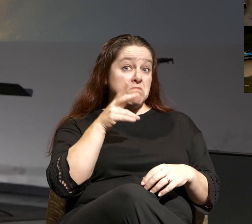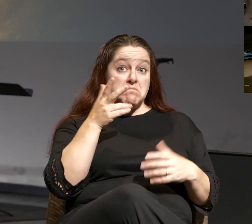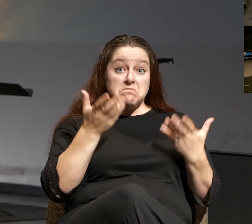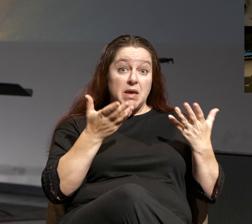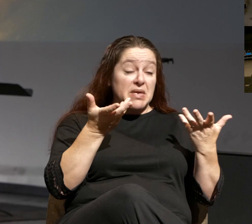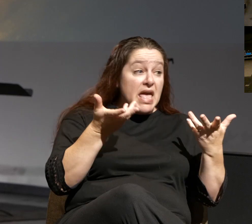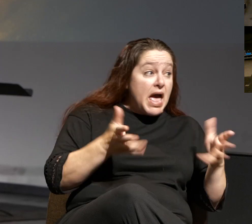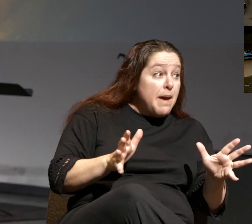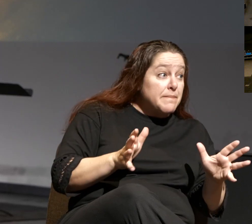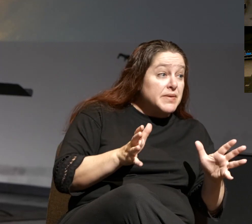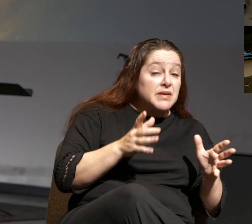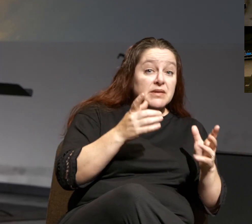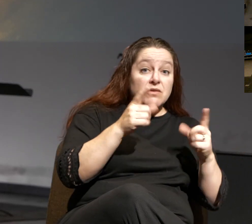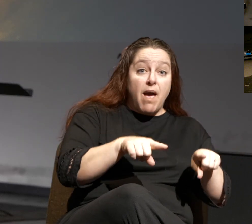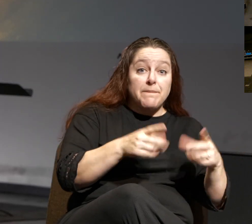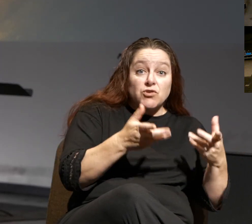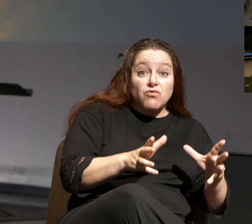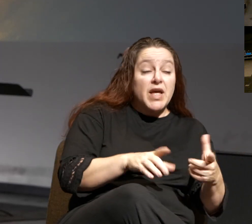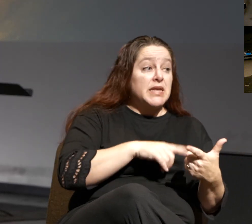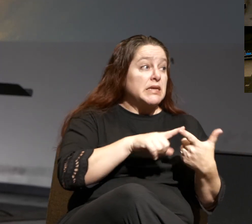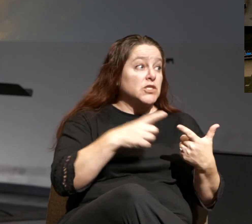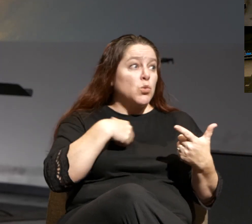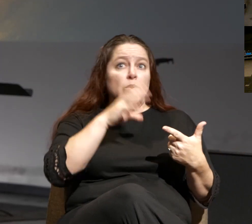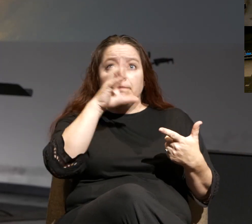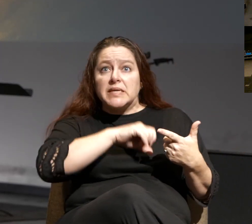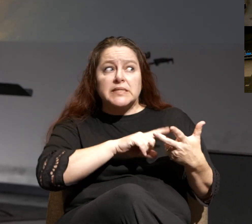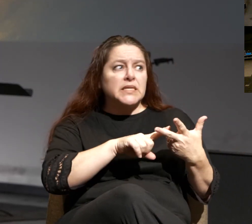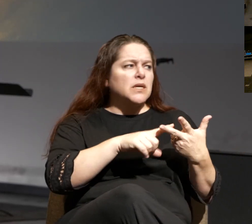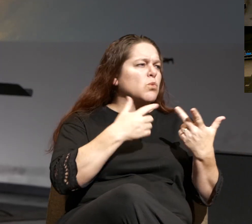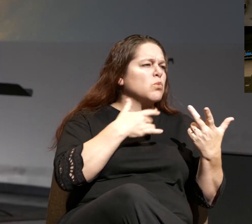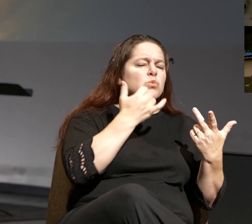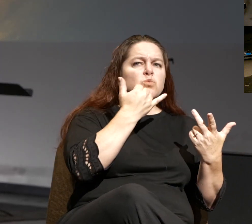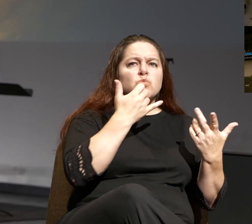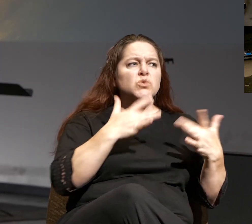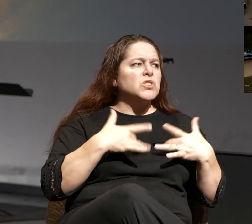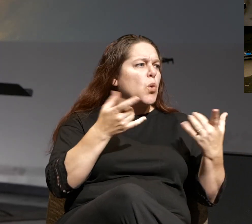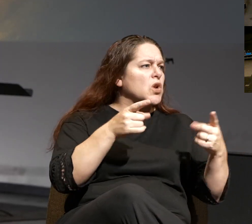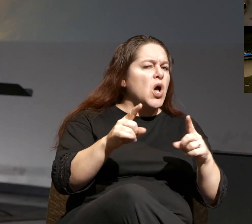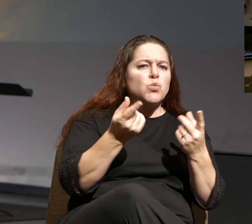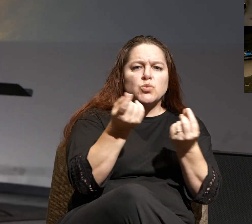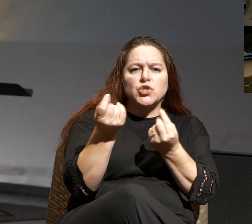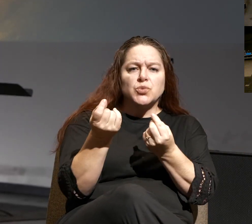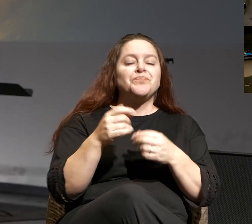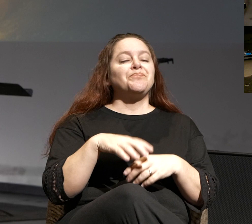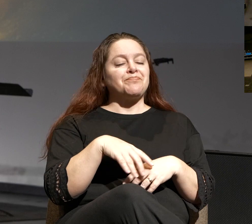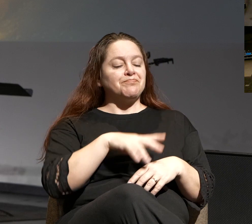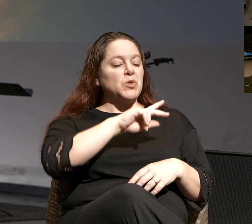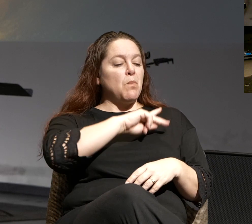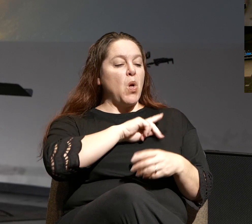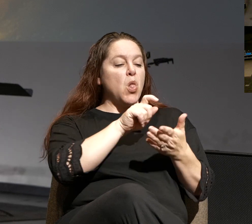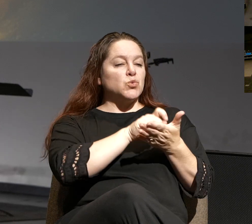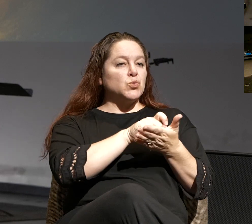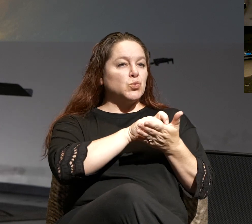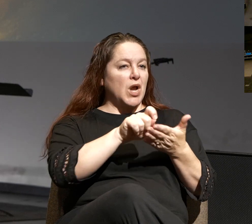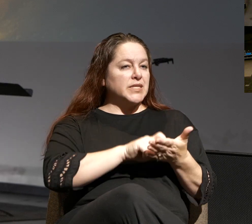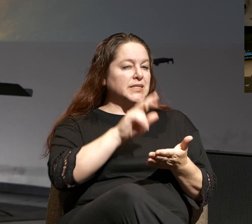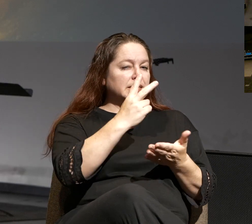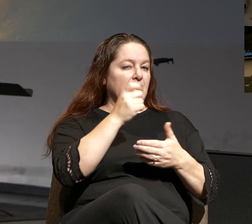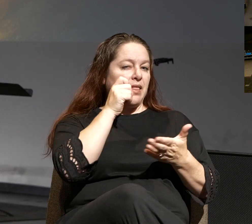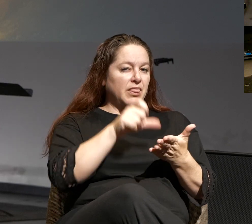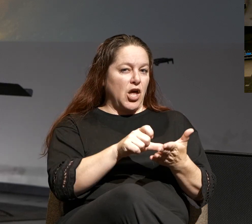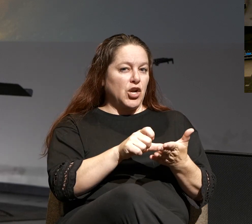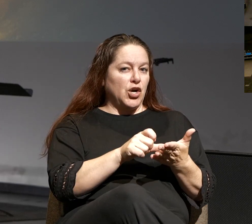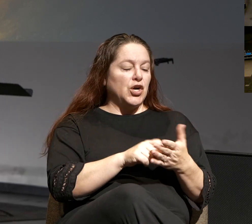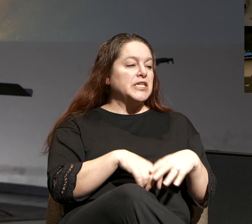Did we miss it? What's going on? What do we do? So, Paul, he takes to a letter and he addresses these rumors. He